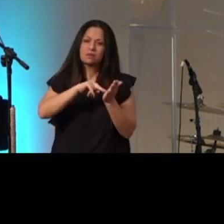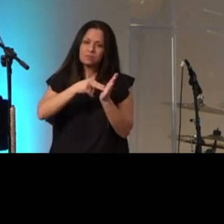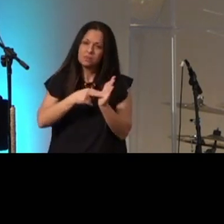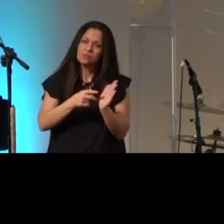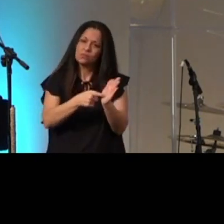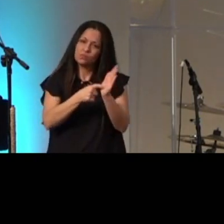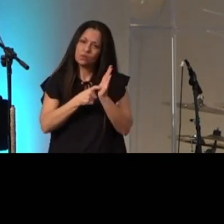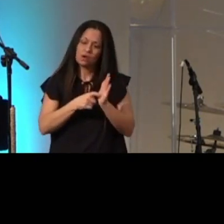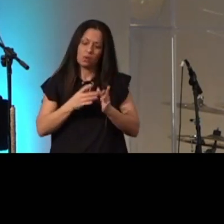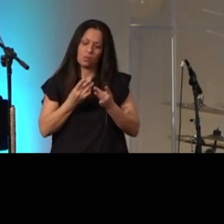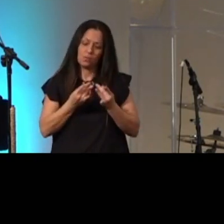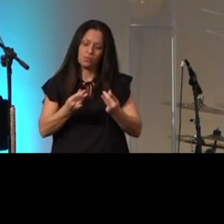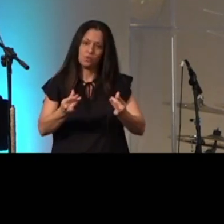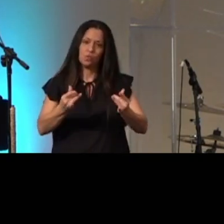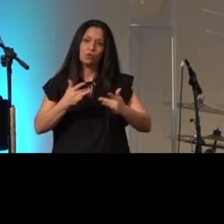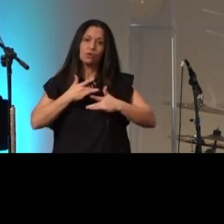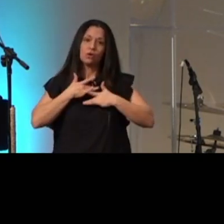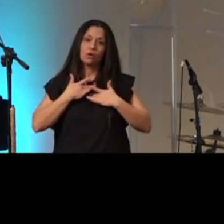but there's only one problem